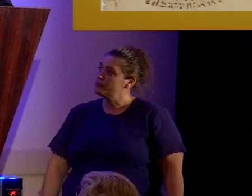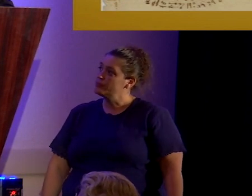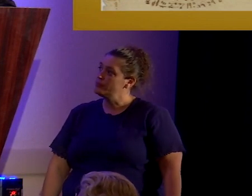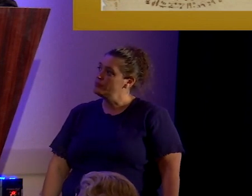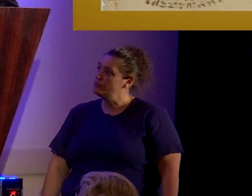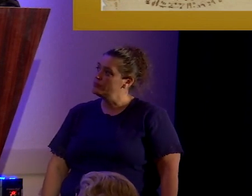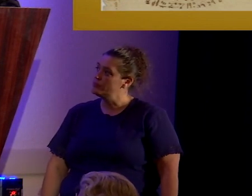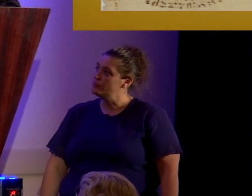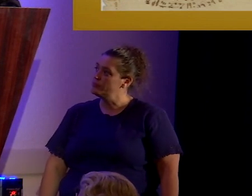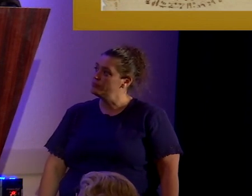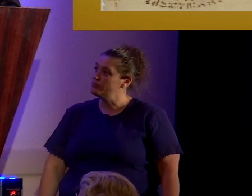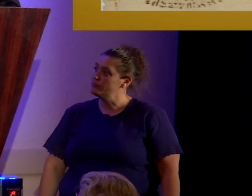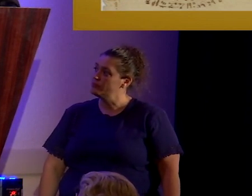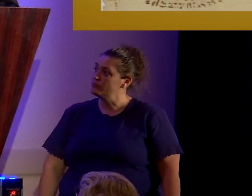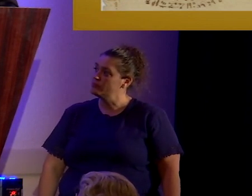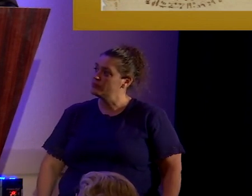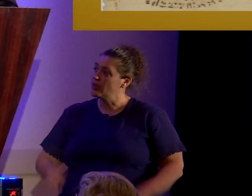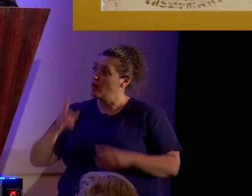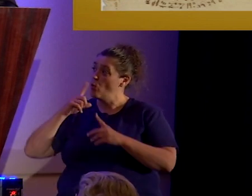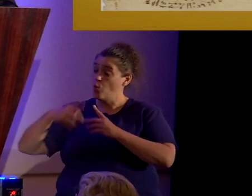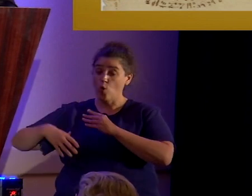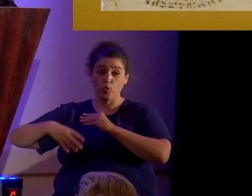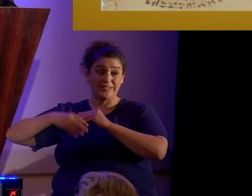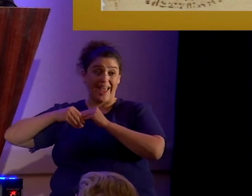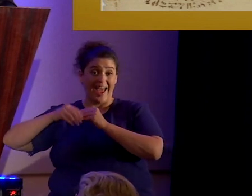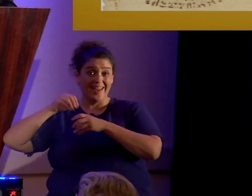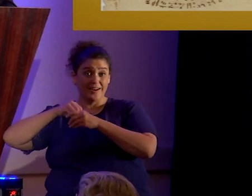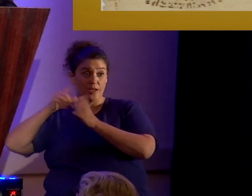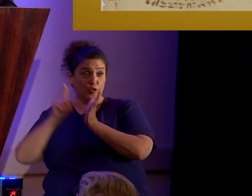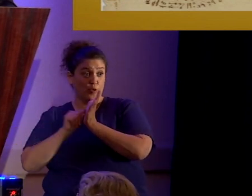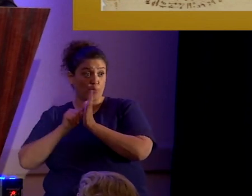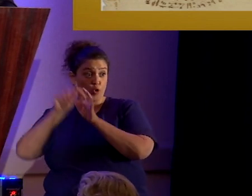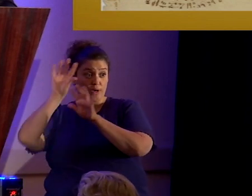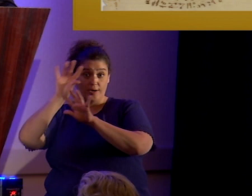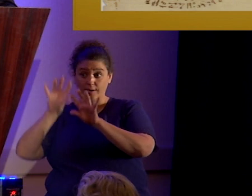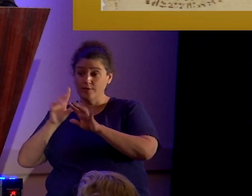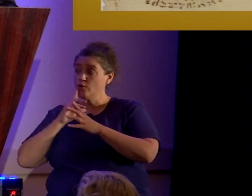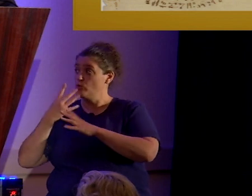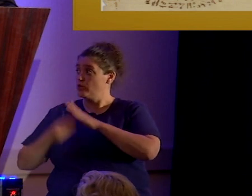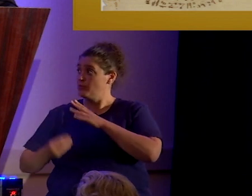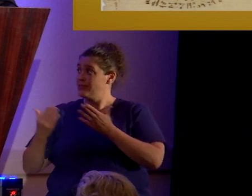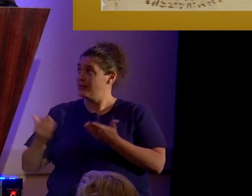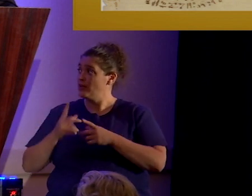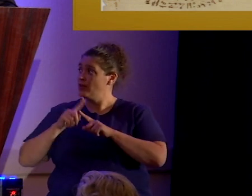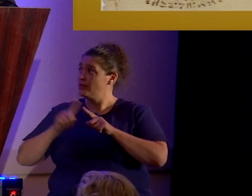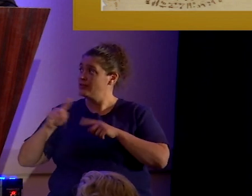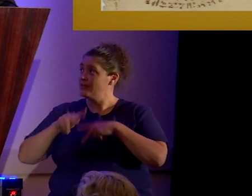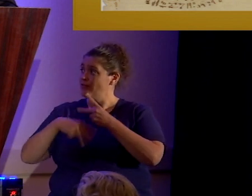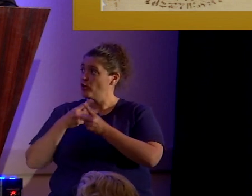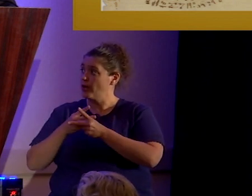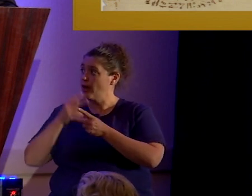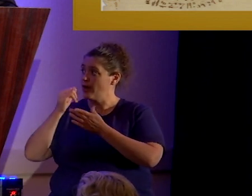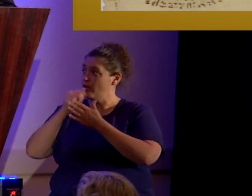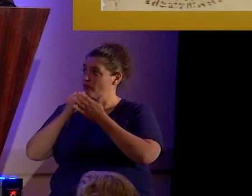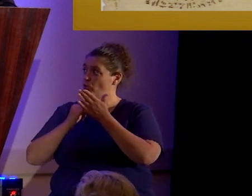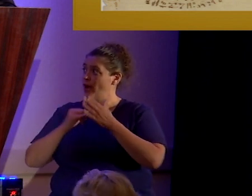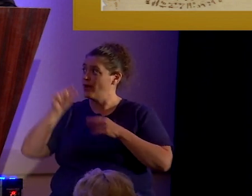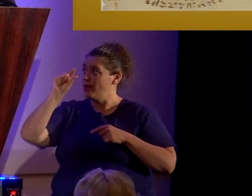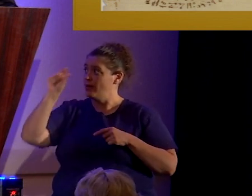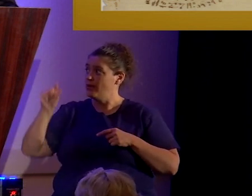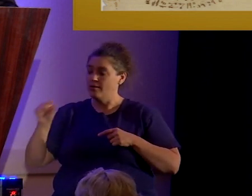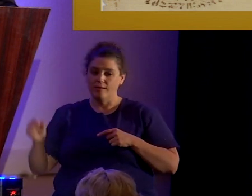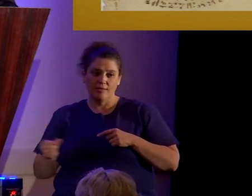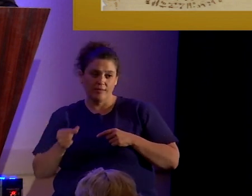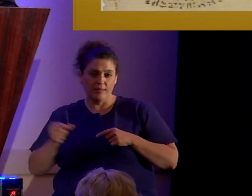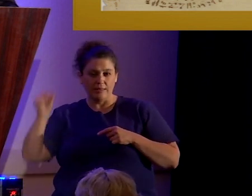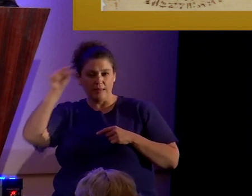The text that is put in, in the printed edition, which is missing here, is a different type of script. This is, uh, a cursive